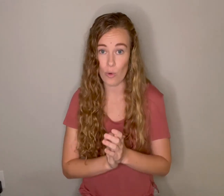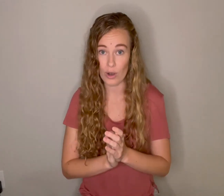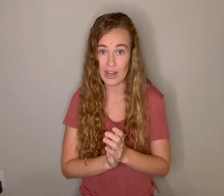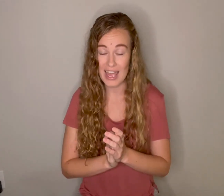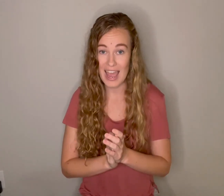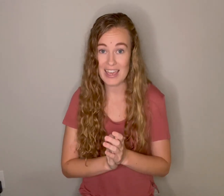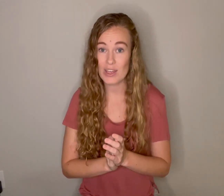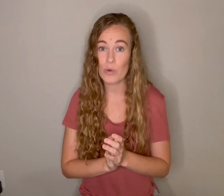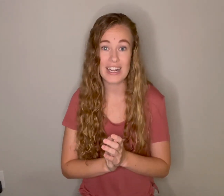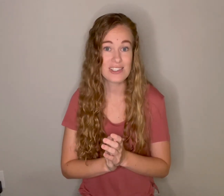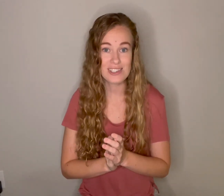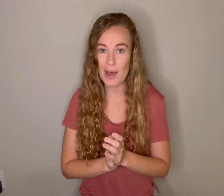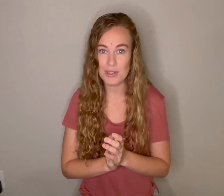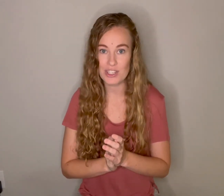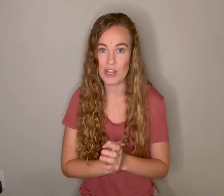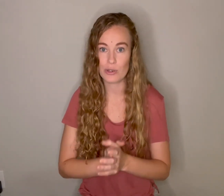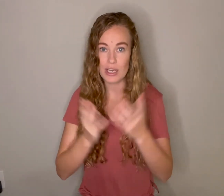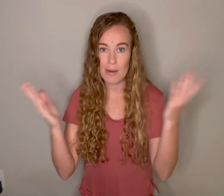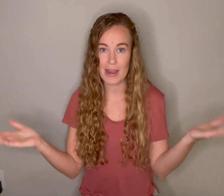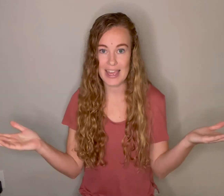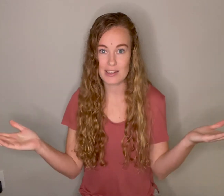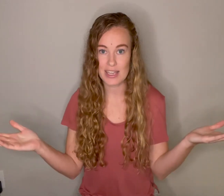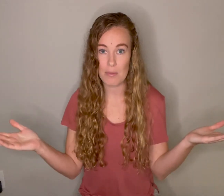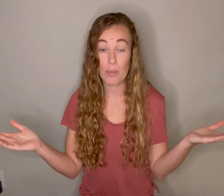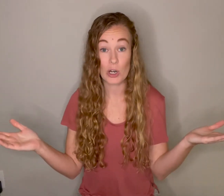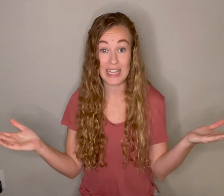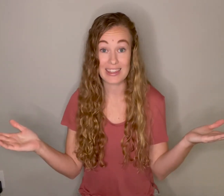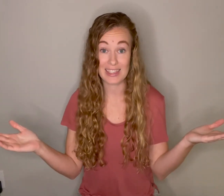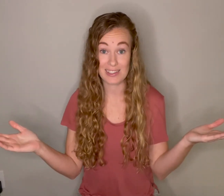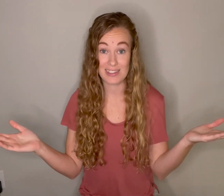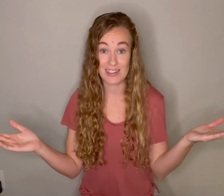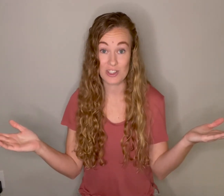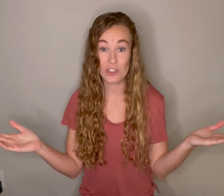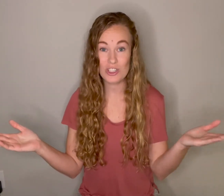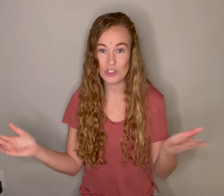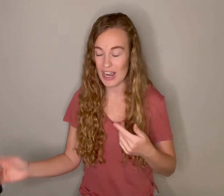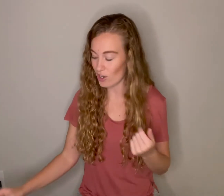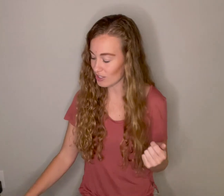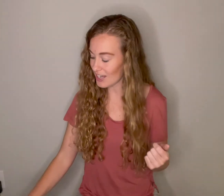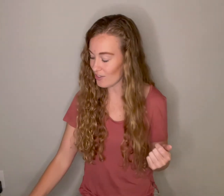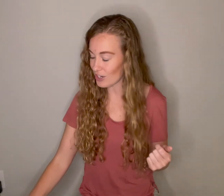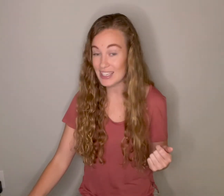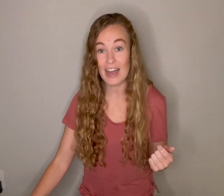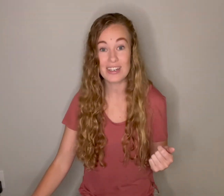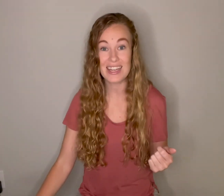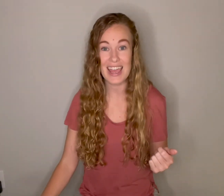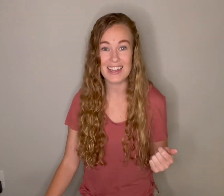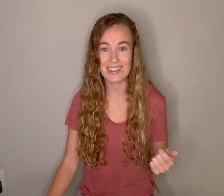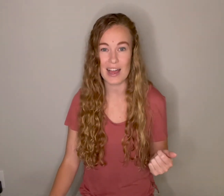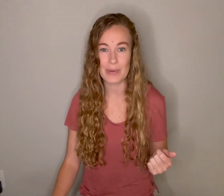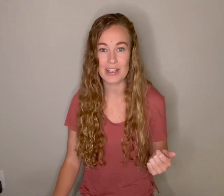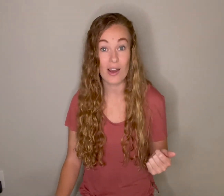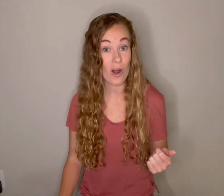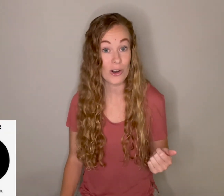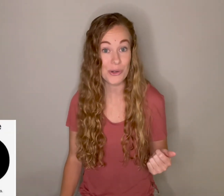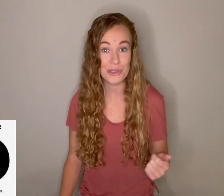and then when I stopped the note, my hands came apart like this. So let's try it all together, counting and clapping our whole note.